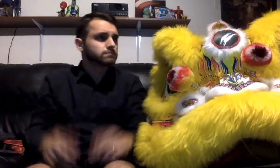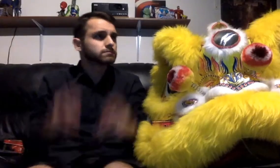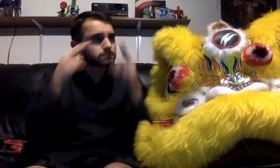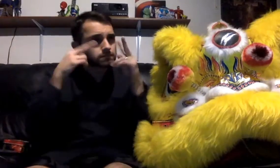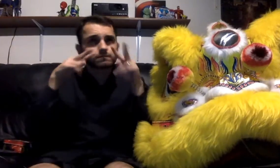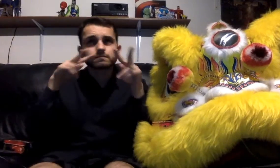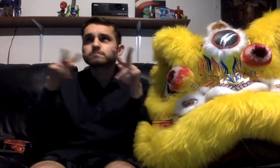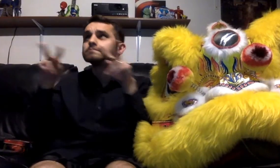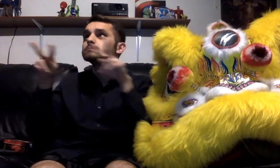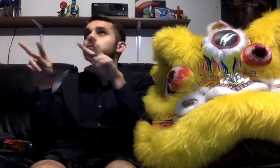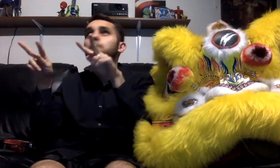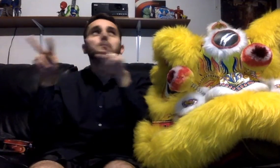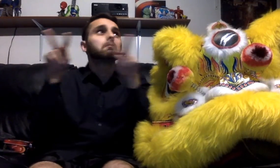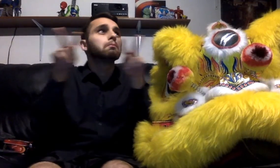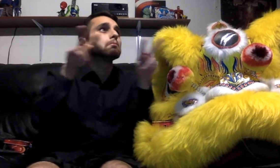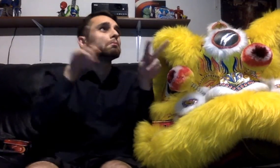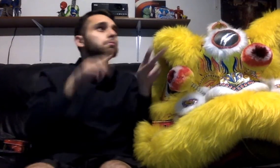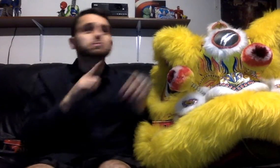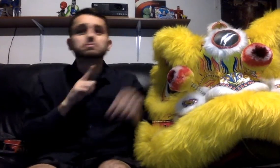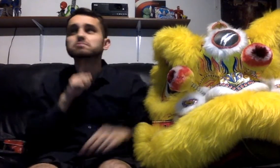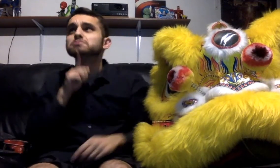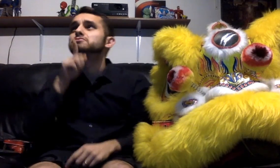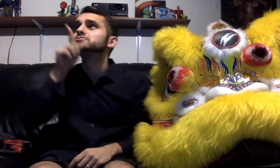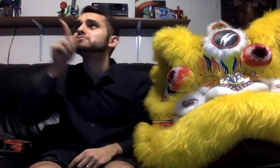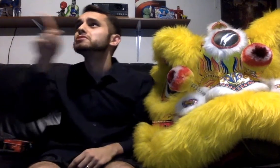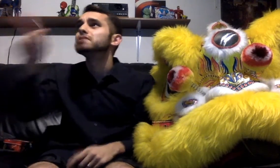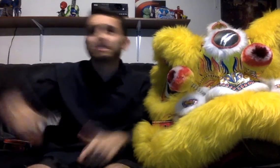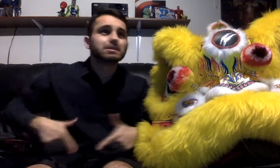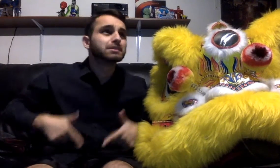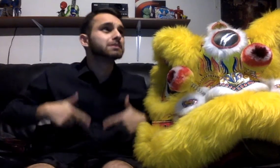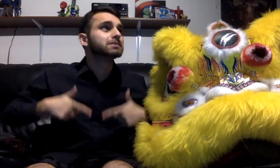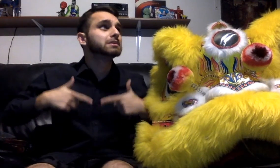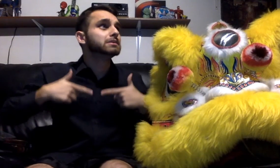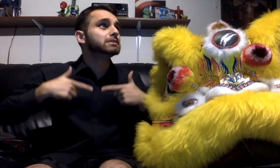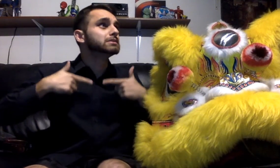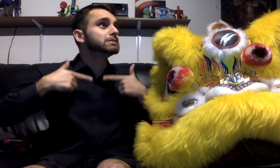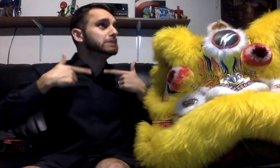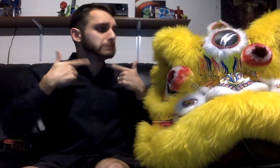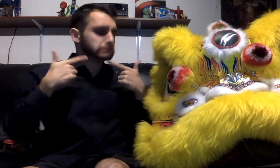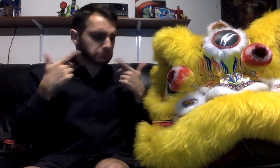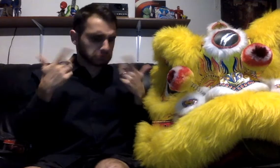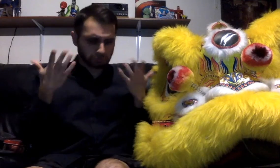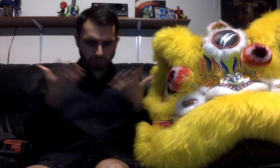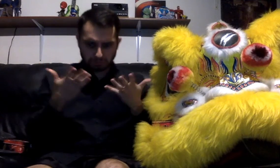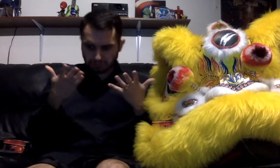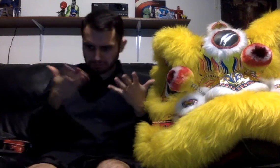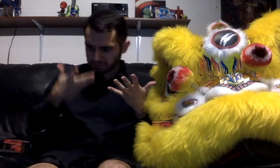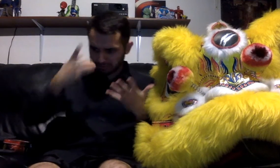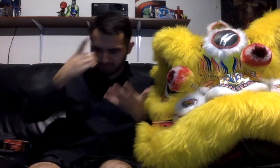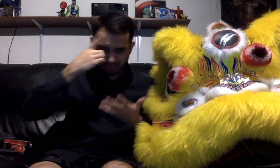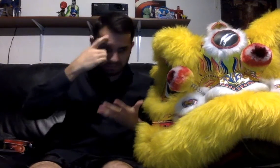Is this the real life? Is this just fantasy?